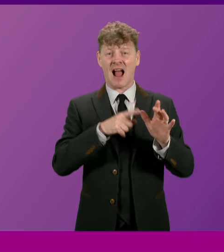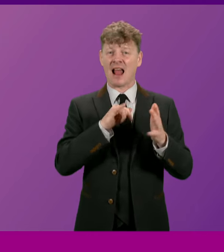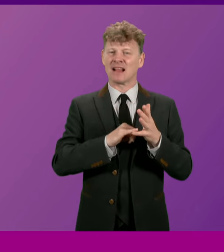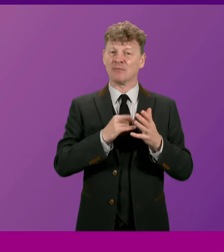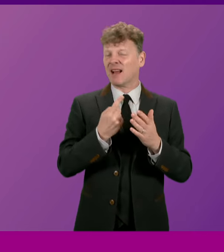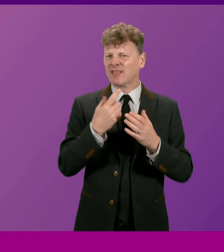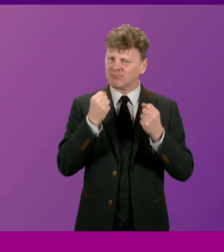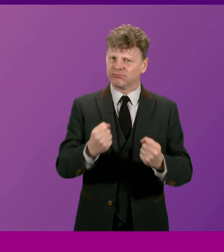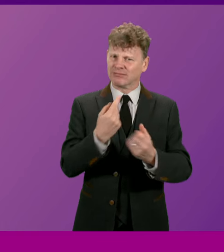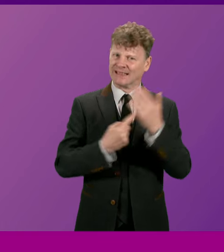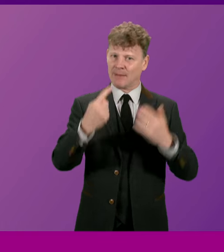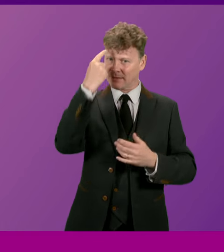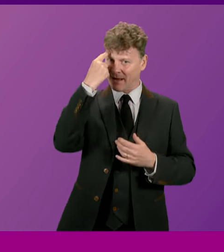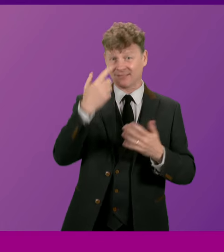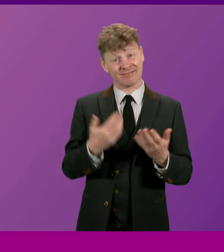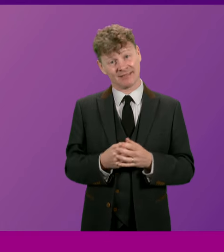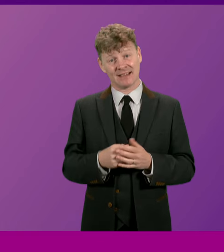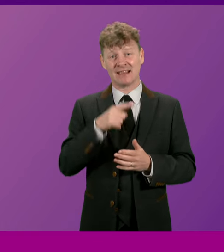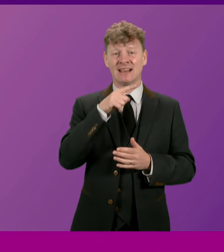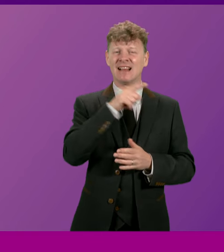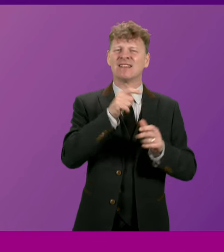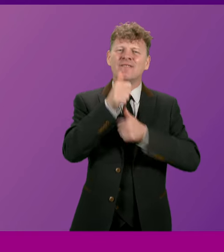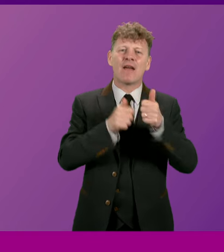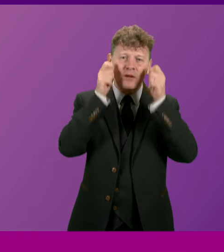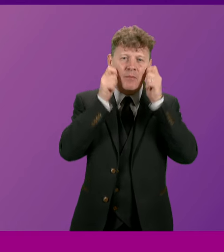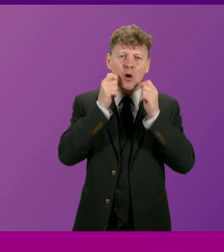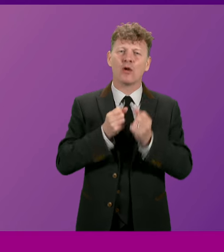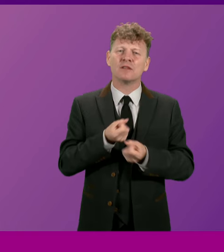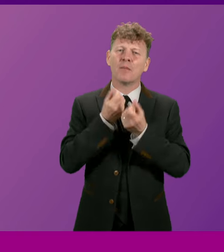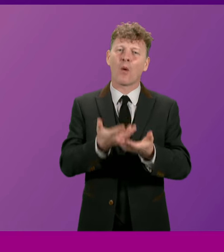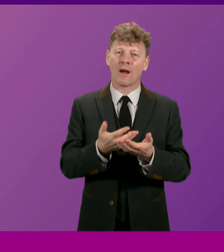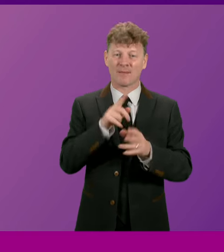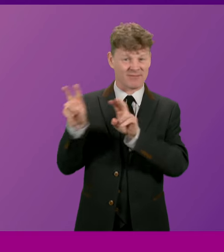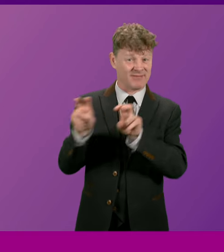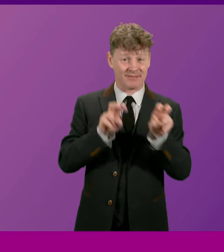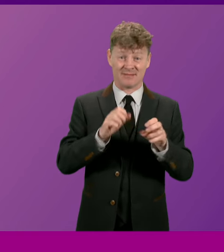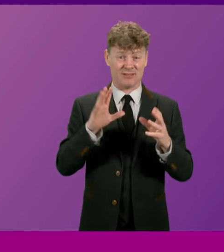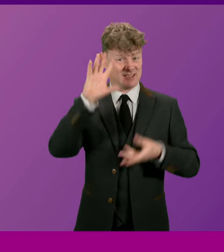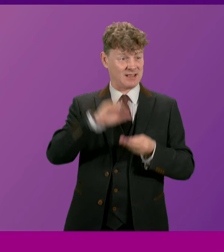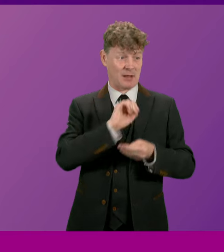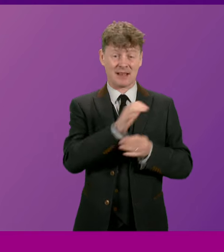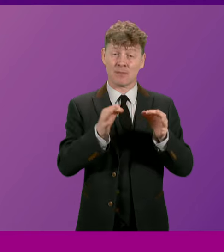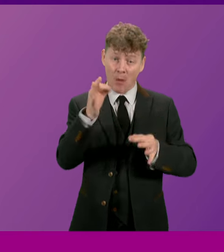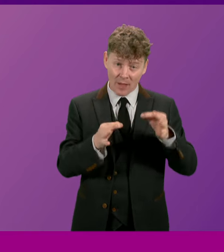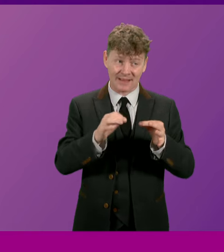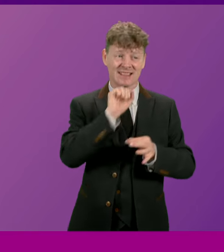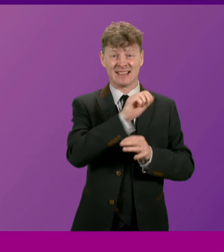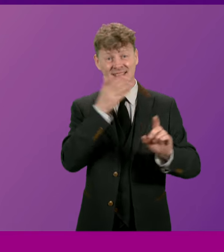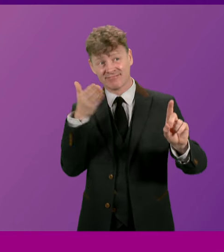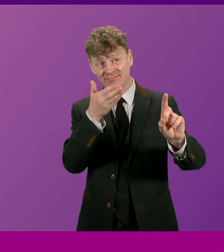mind, a reference taken from his favourite Burns poem, which summed up his politics and his aspirations.